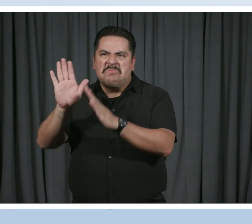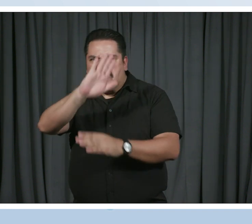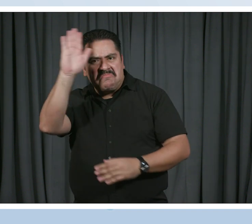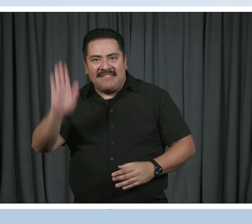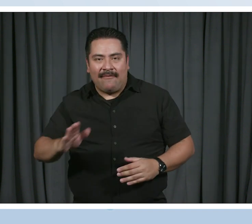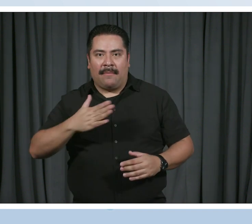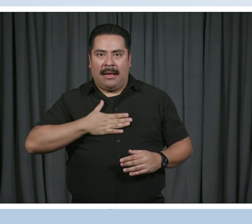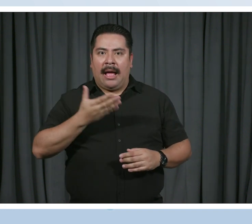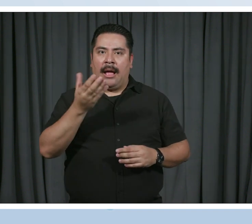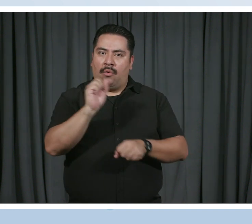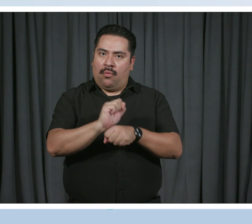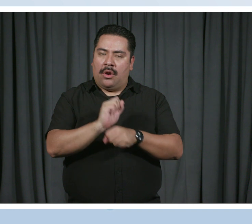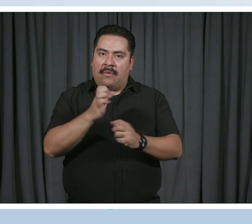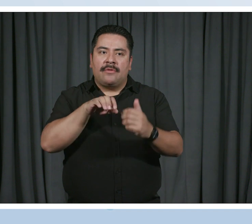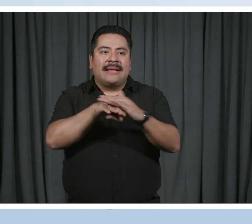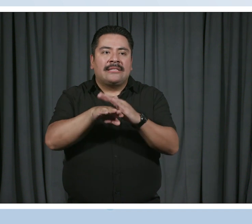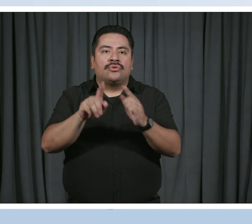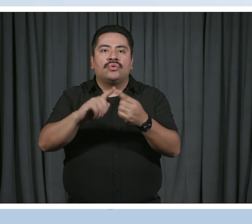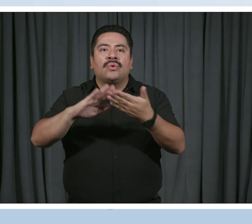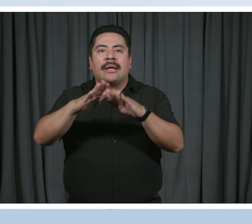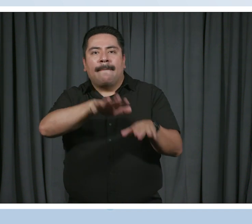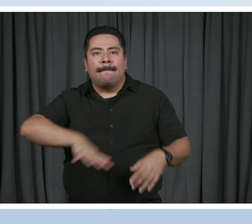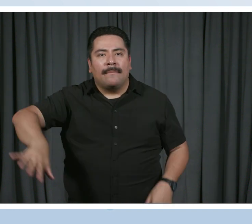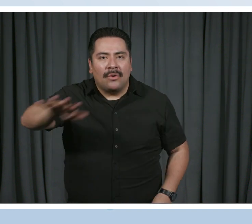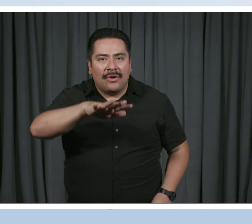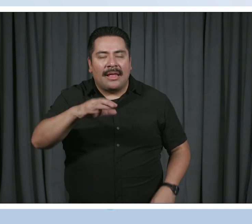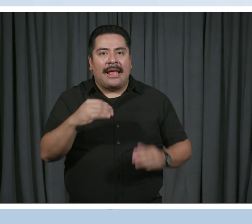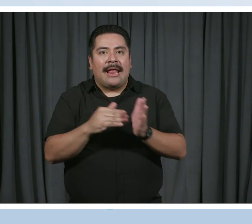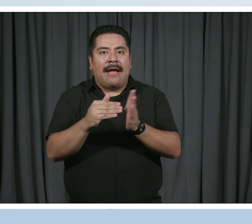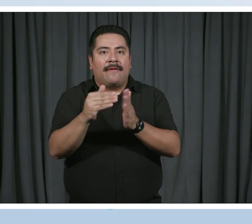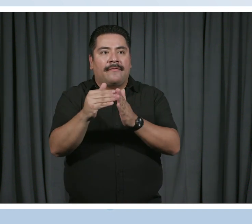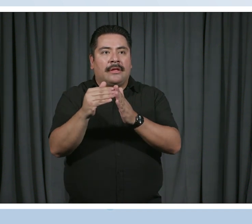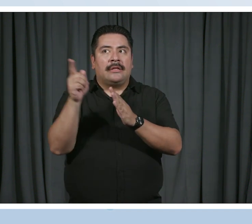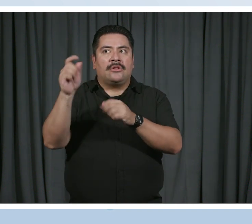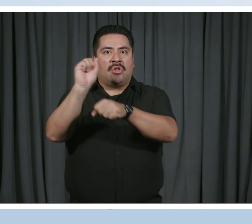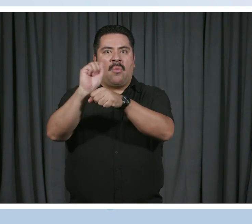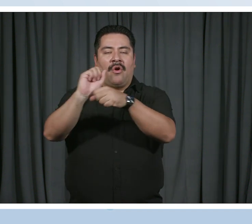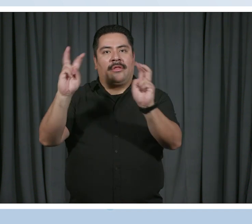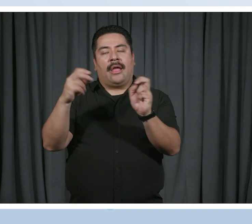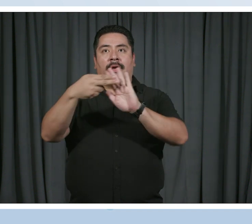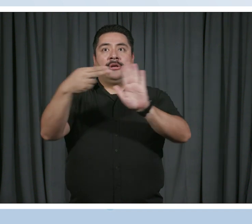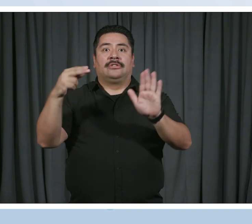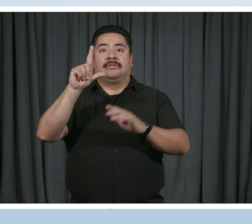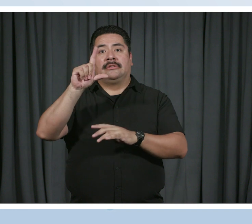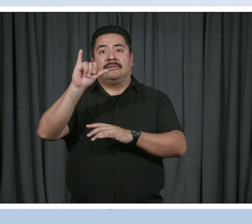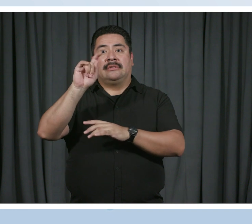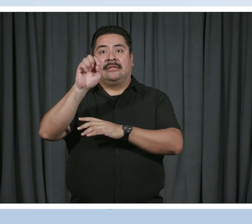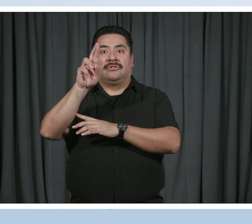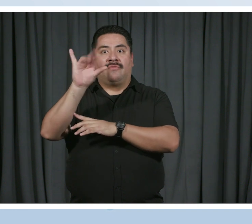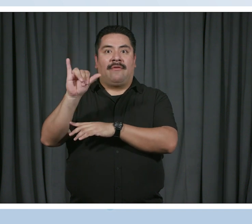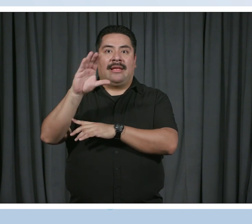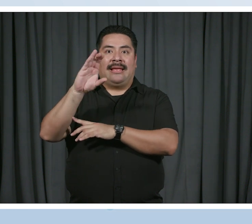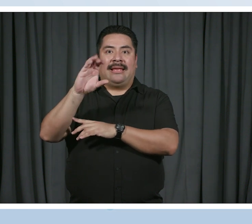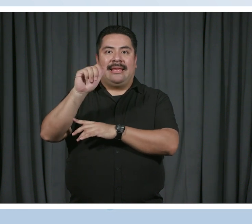work to be accessible to the community. And often, the work that is considered, you know, the literary canon is